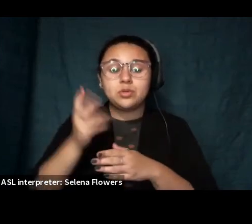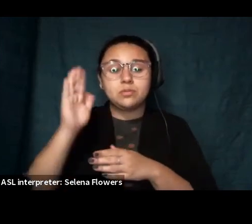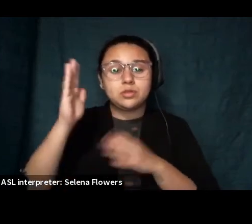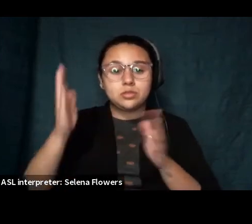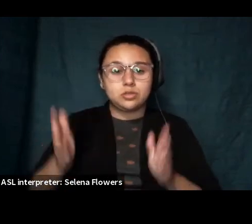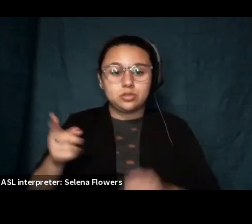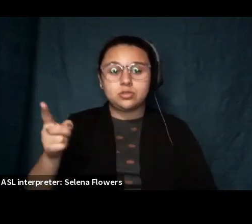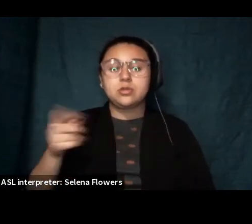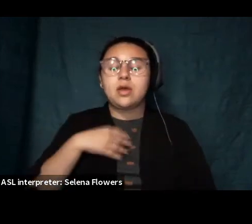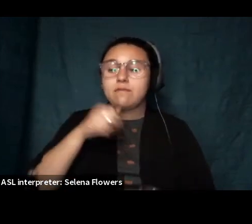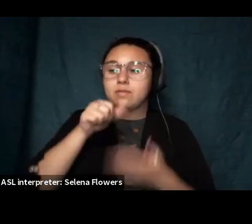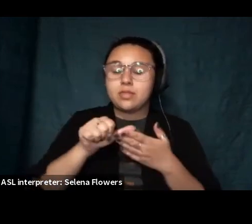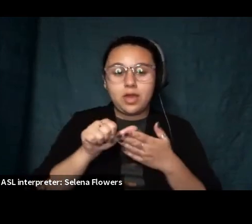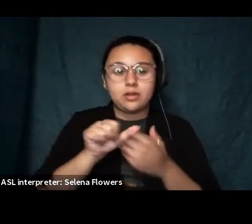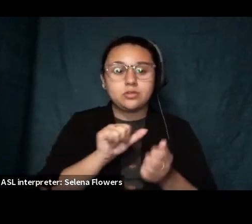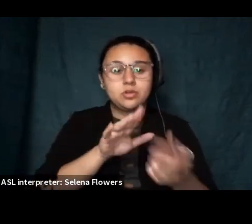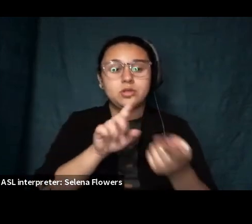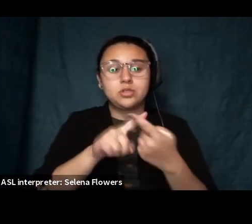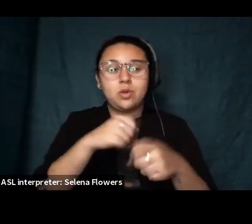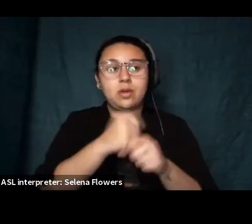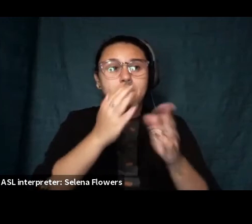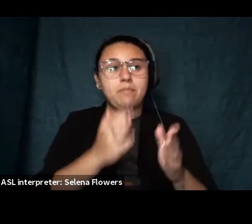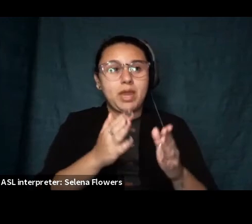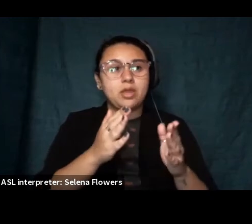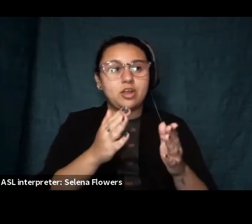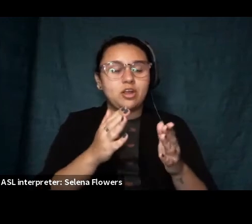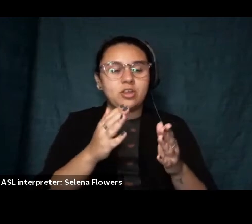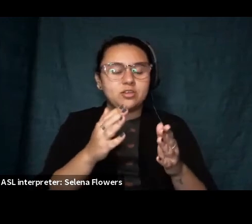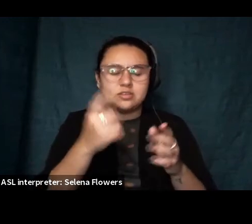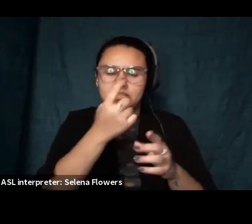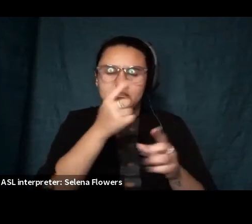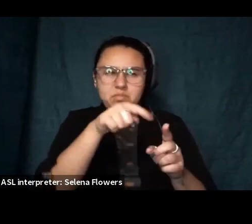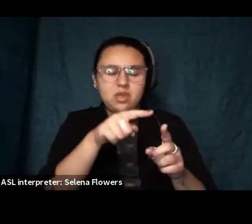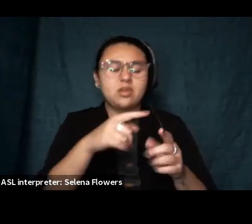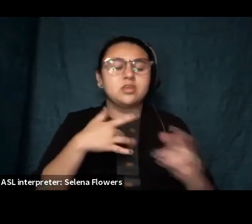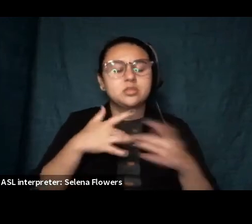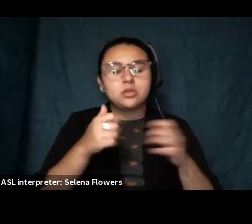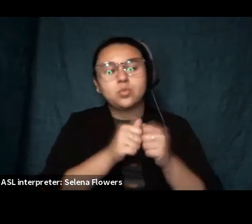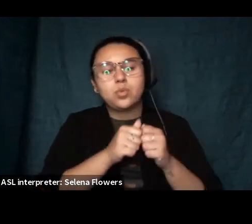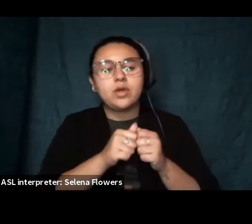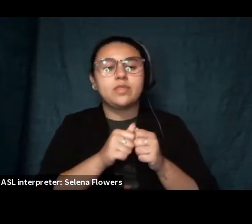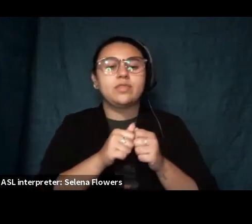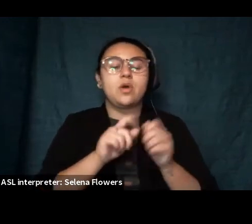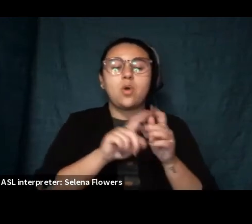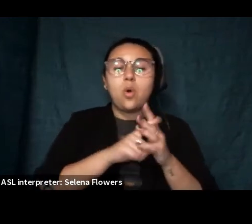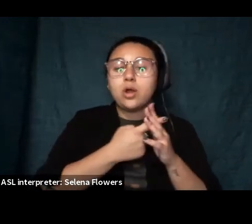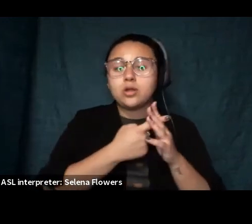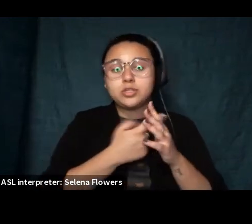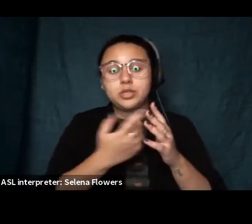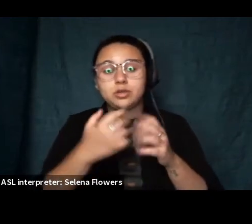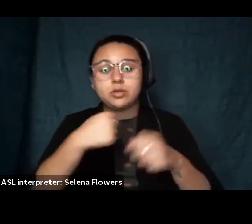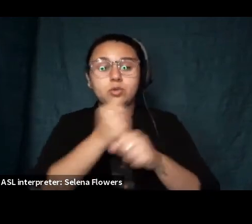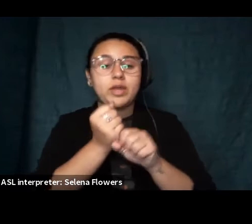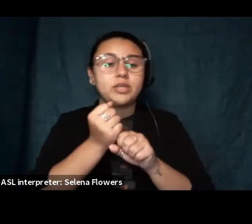addressed to a maker figure um they're concerned with origin and creation and recreation um and they remind me of